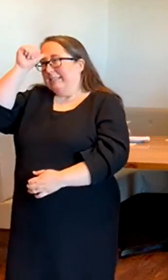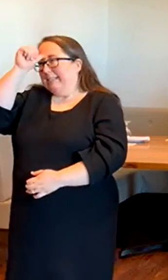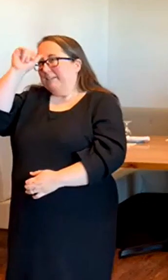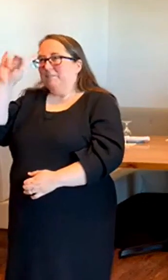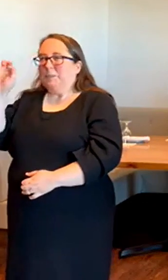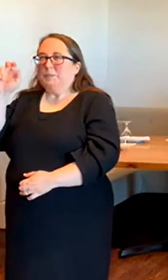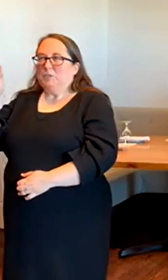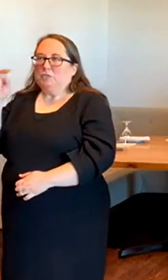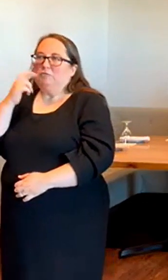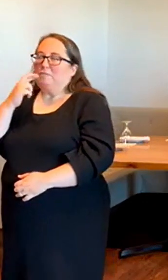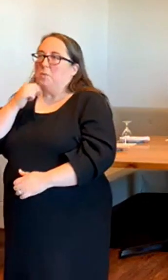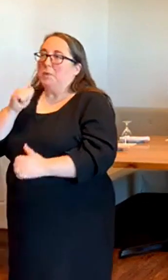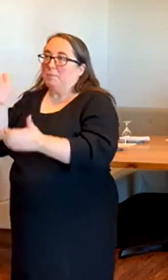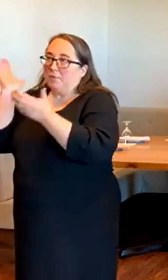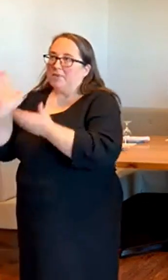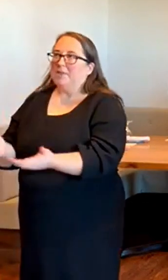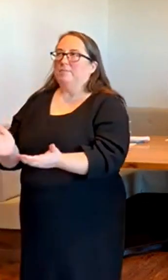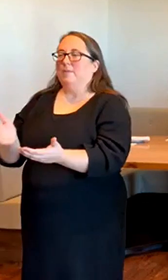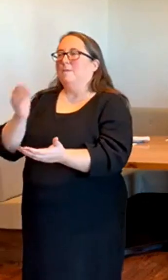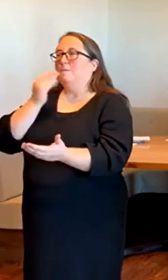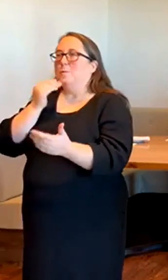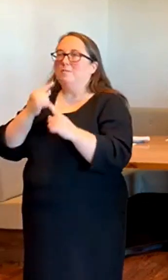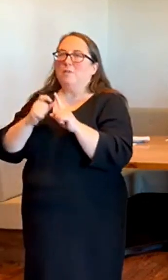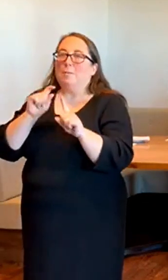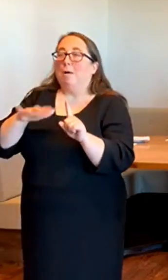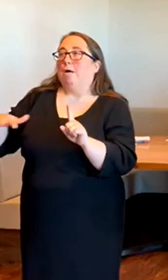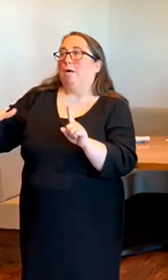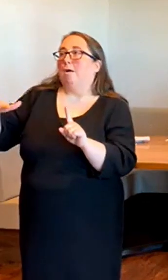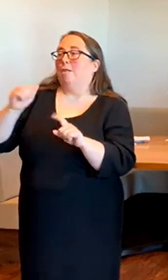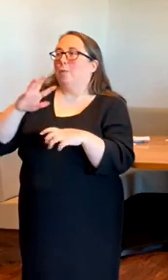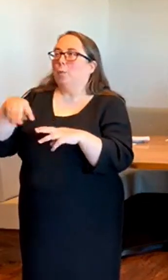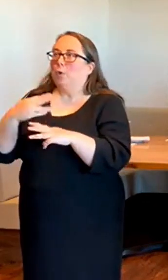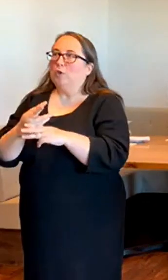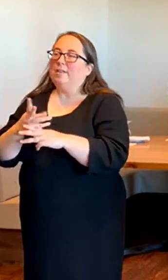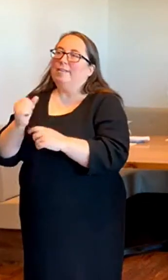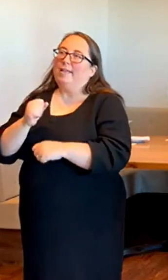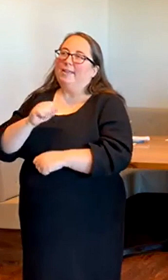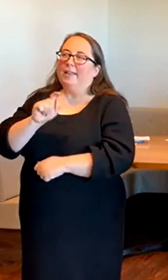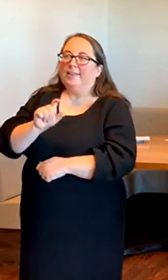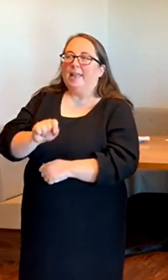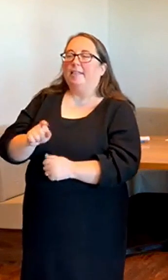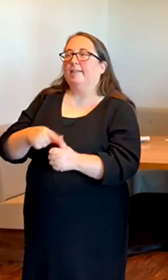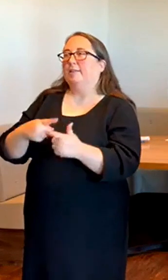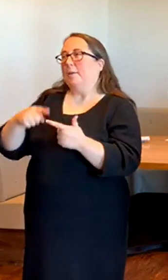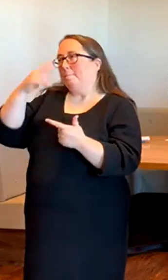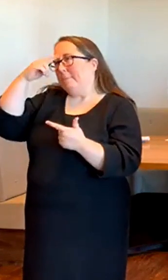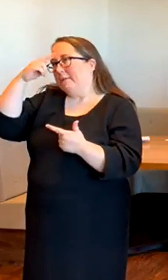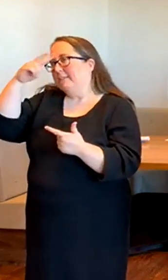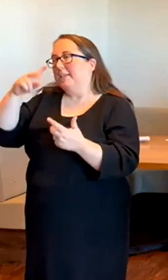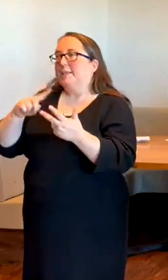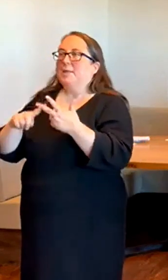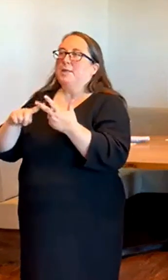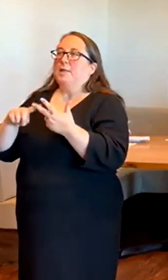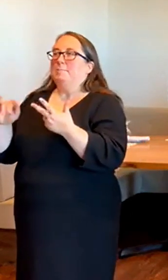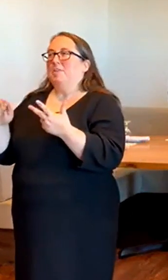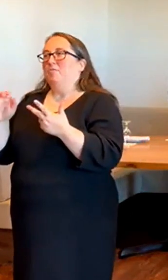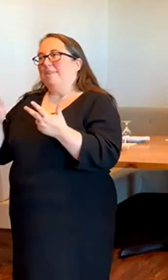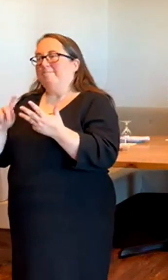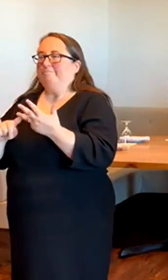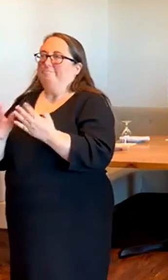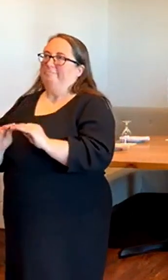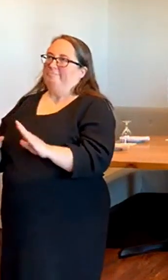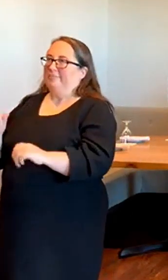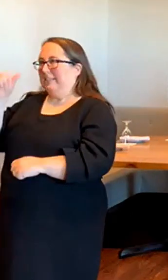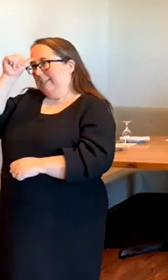and we bring food from the entire world, like Italian, Mexican, Mediterranean, and, of course, Indian, and